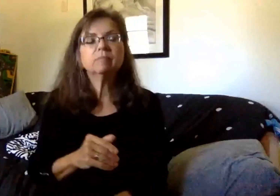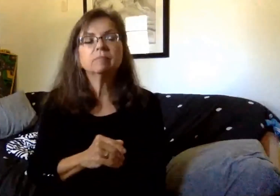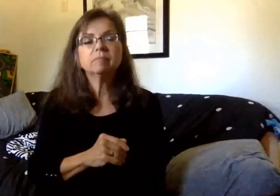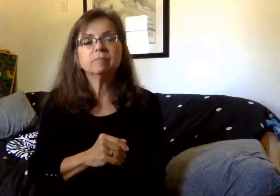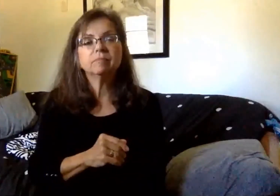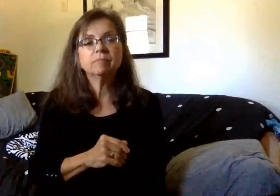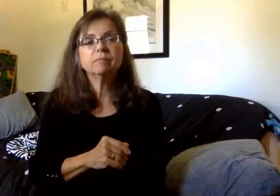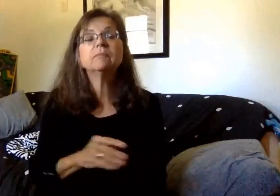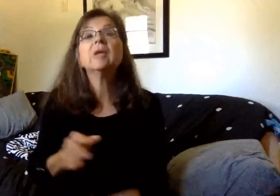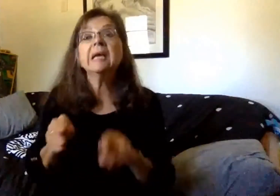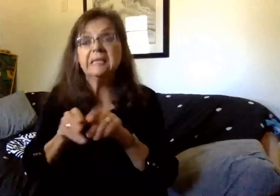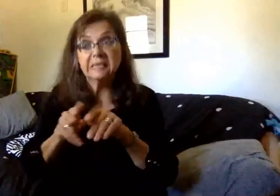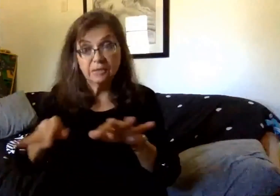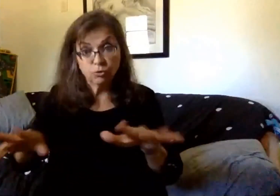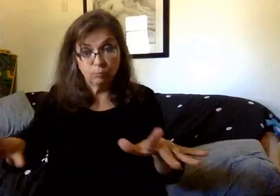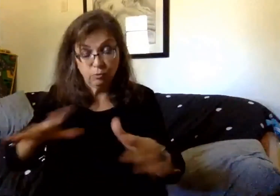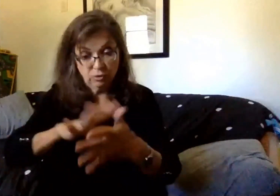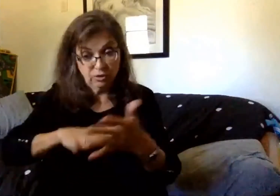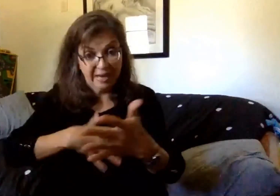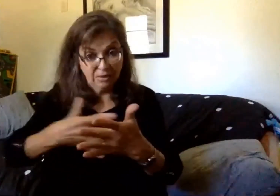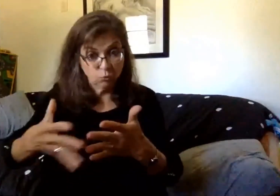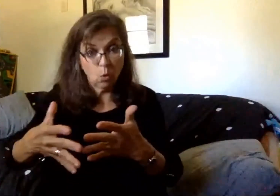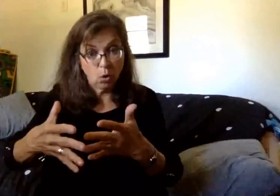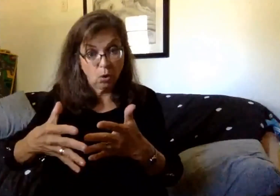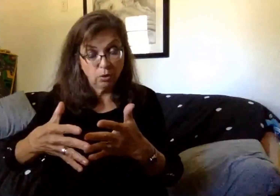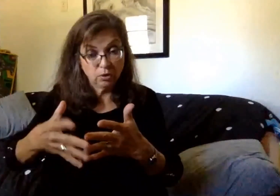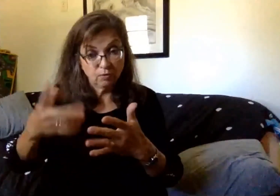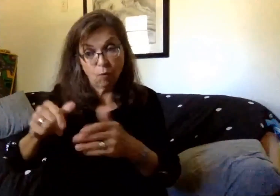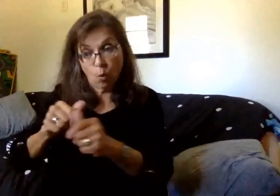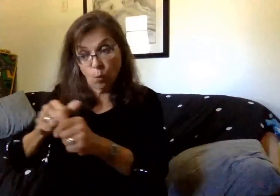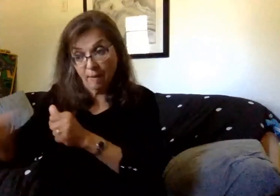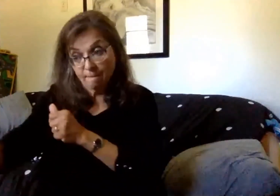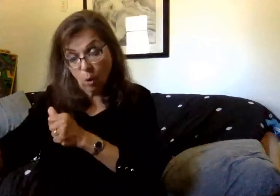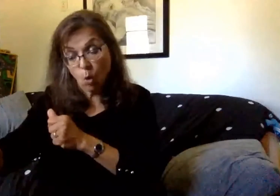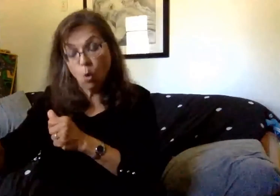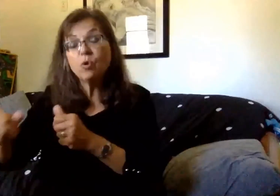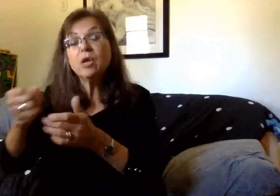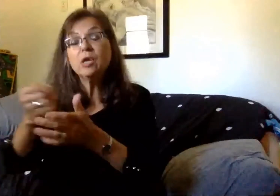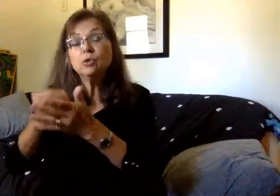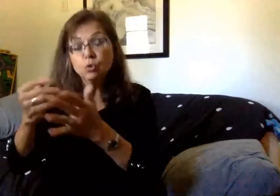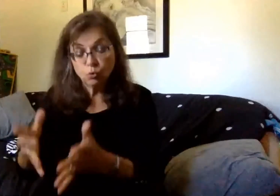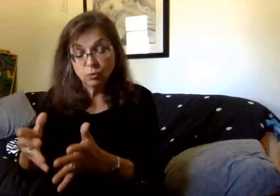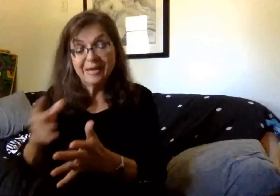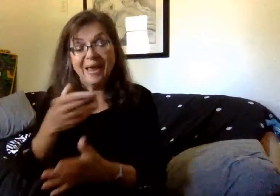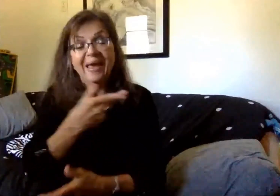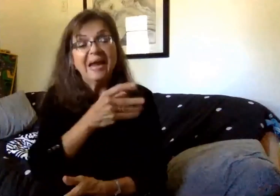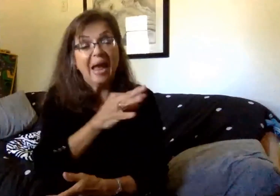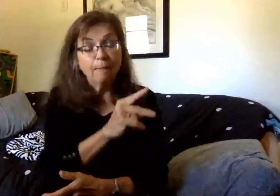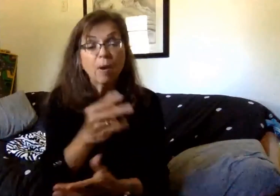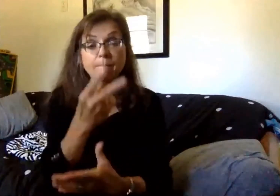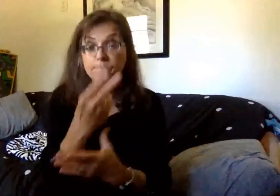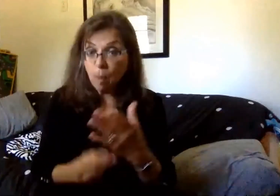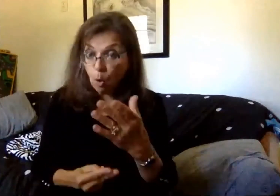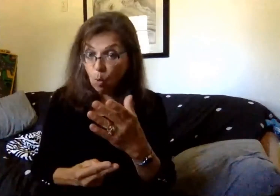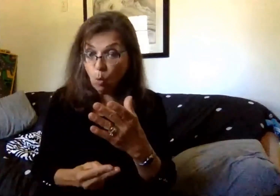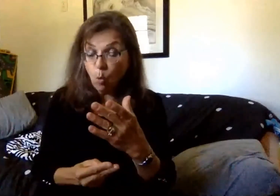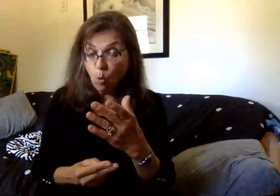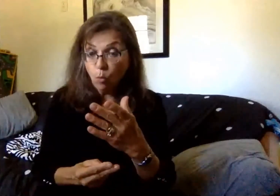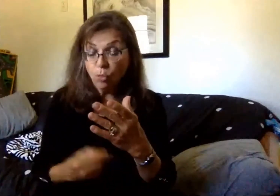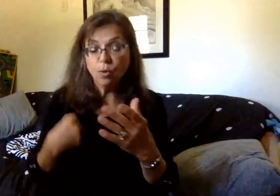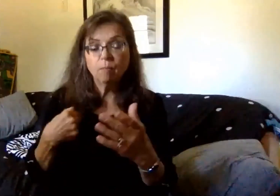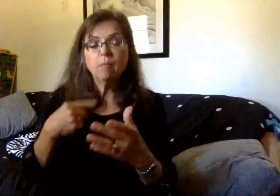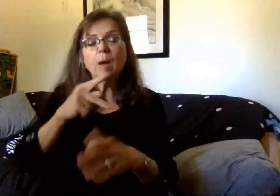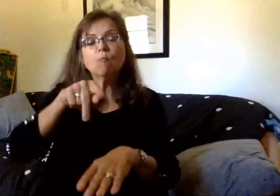The distribution schedules for not only remote students, but also hybrid students will be announced by building